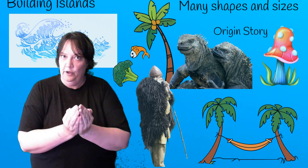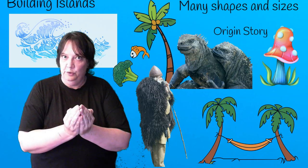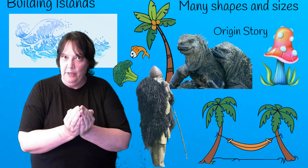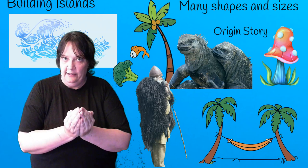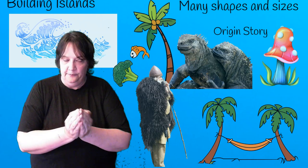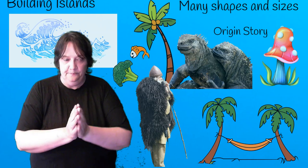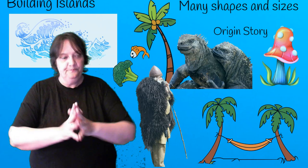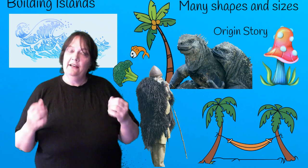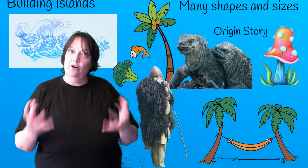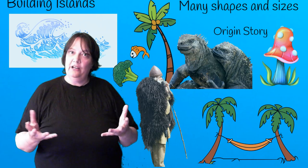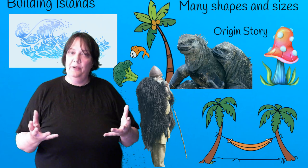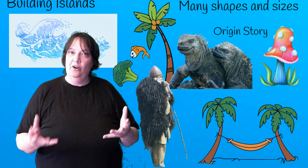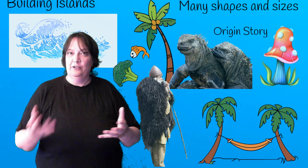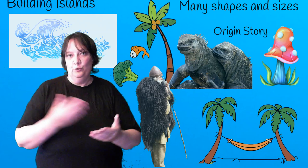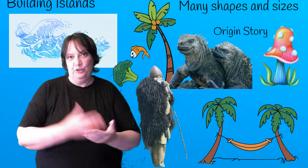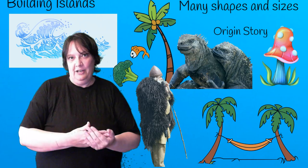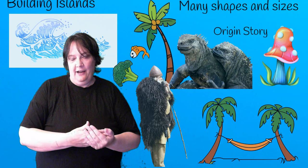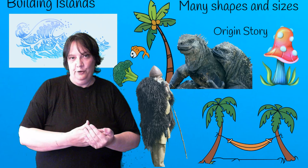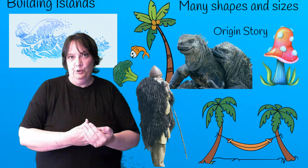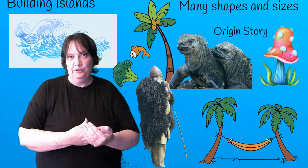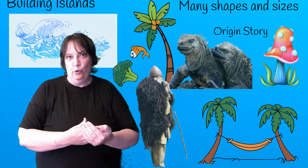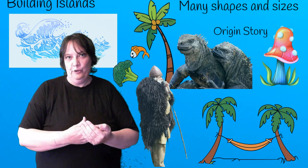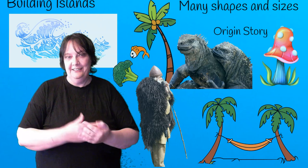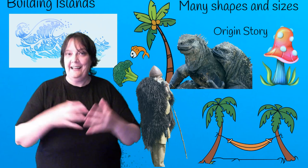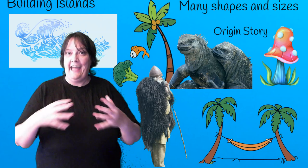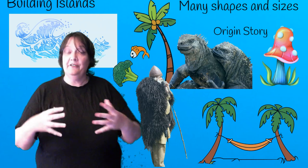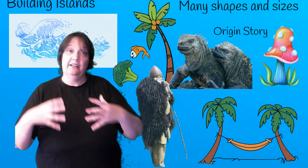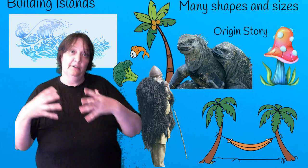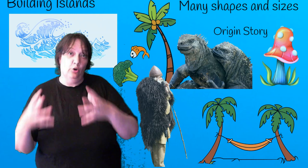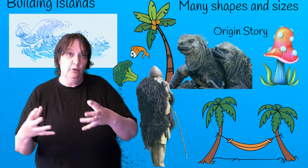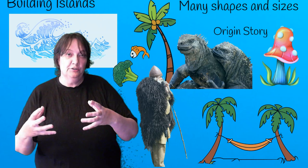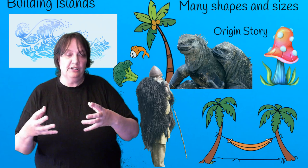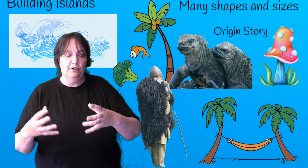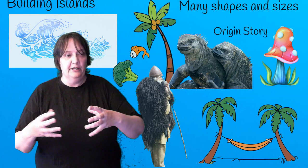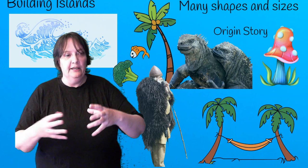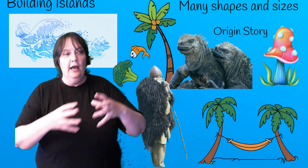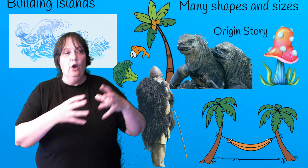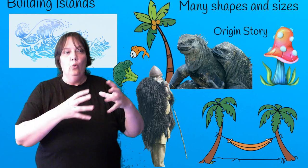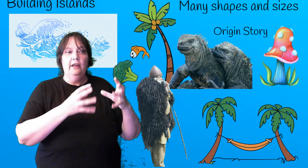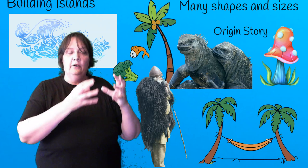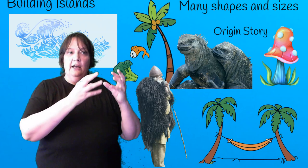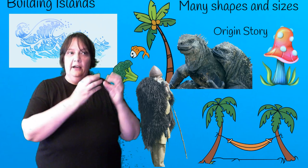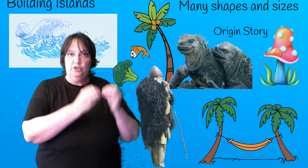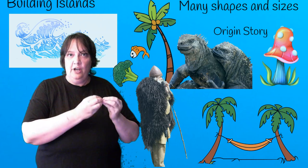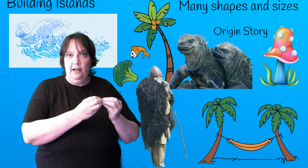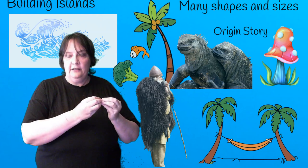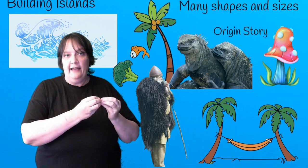together? And archipelagos also allow you to explore things like having an adulthood ceremony where a child has